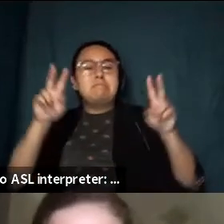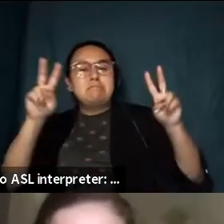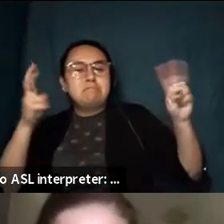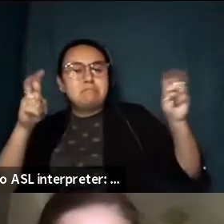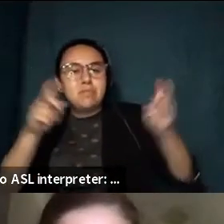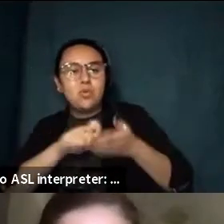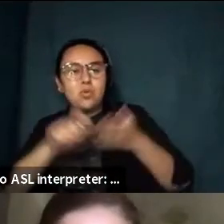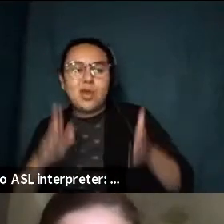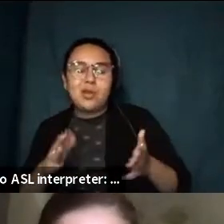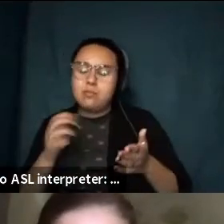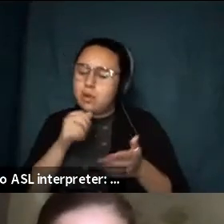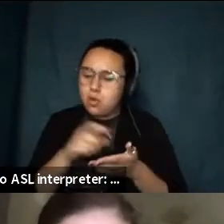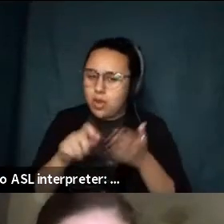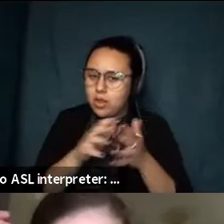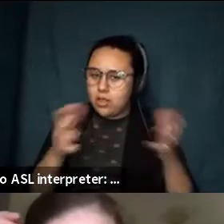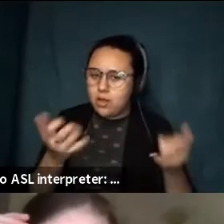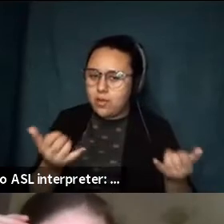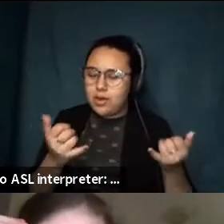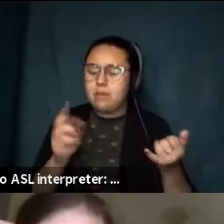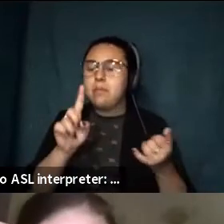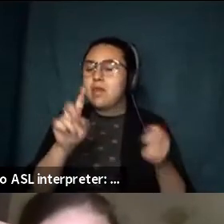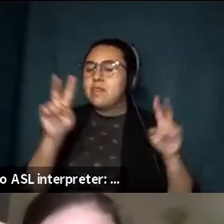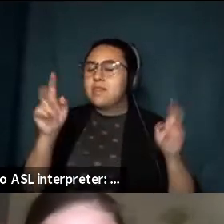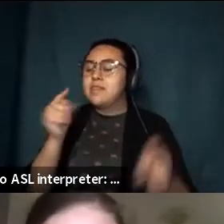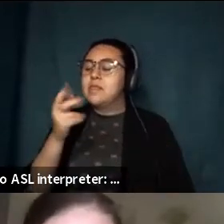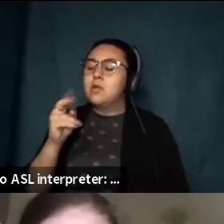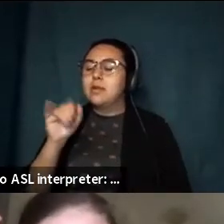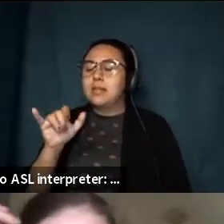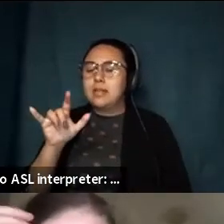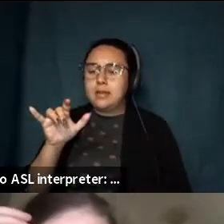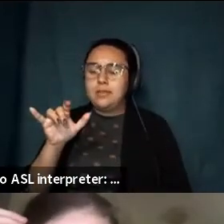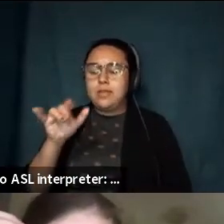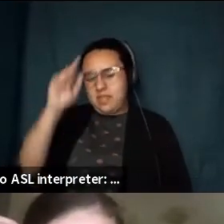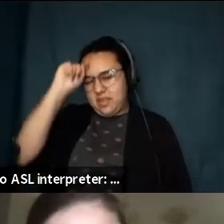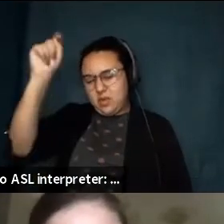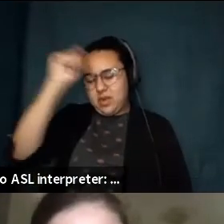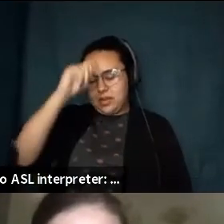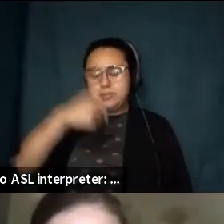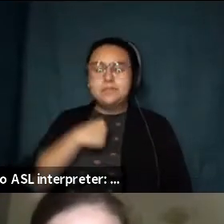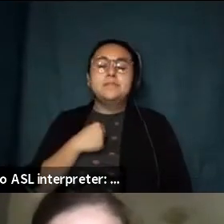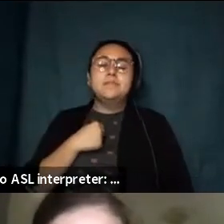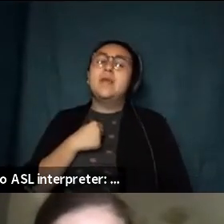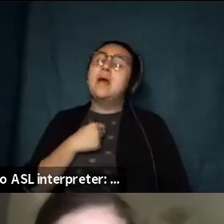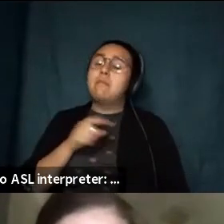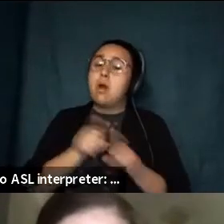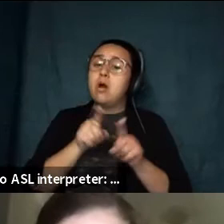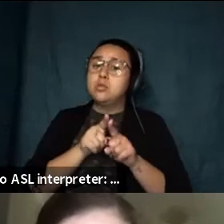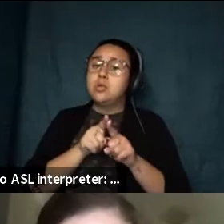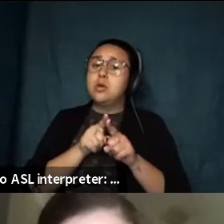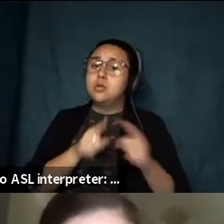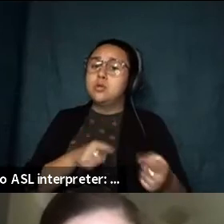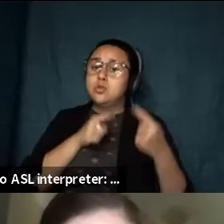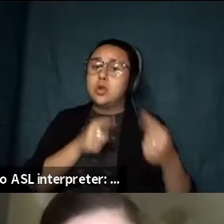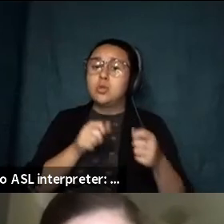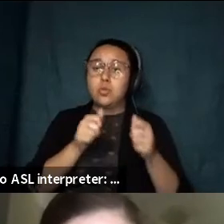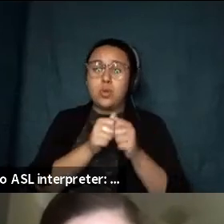who definitely um is also a person who struggles with chronic illness uh who shies away from that topic